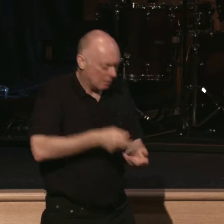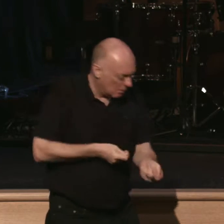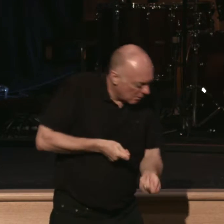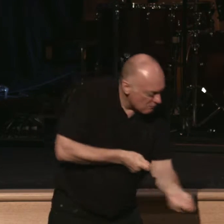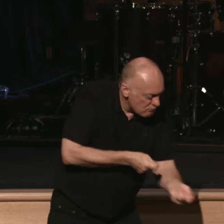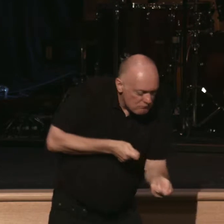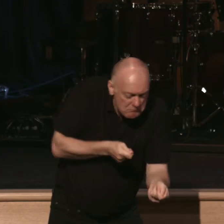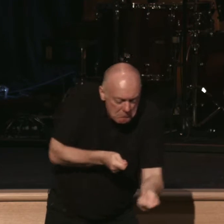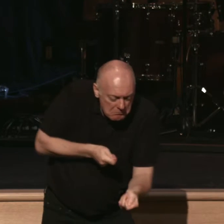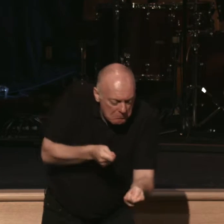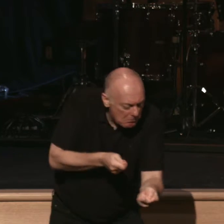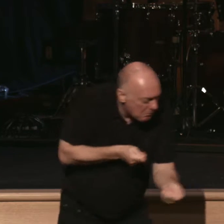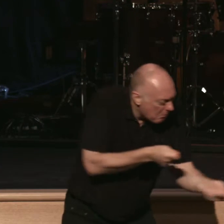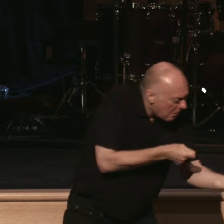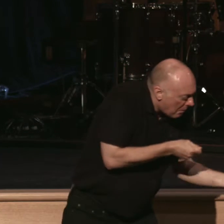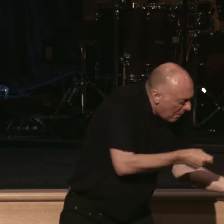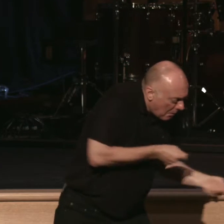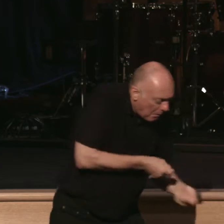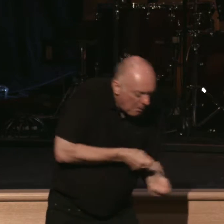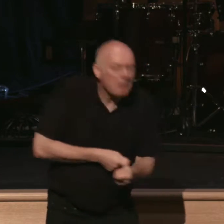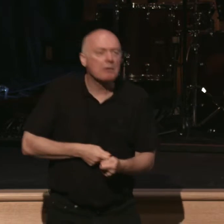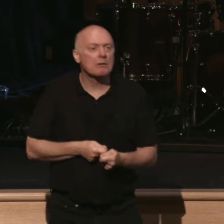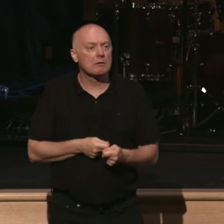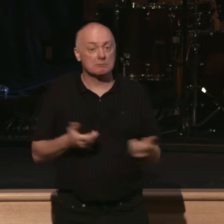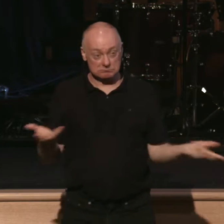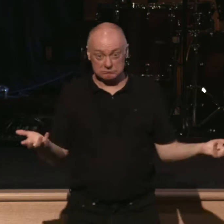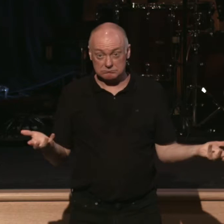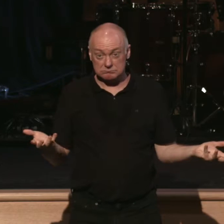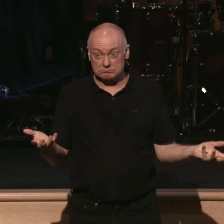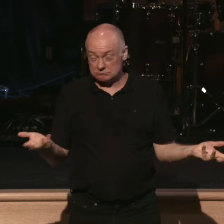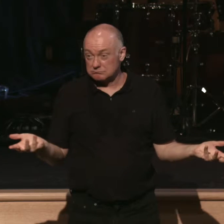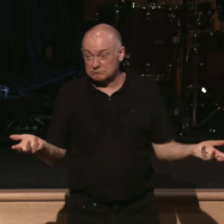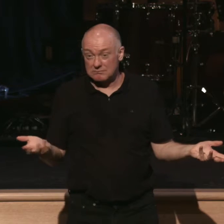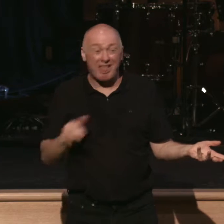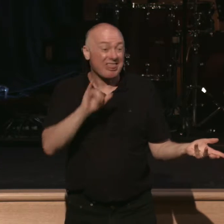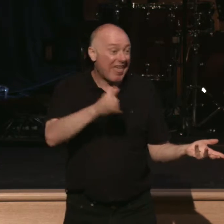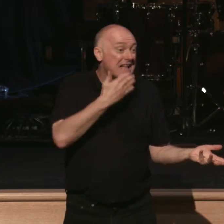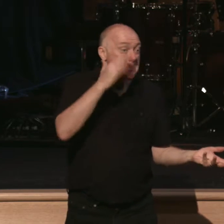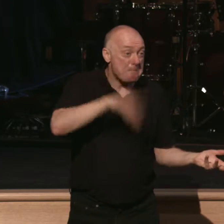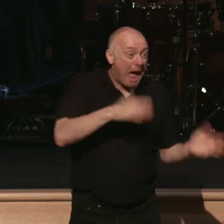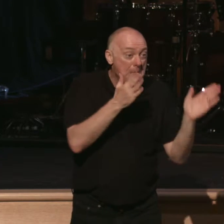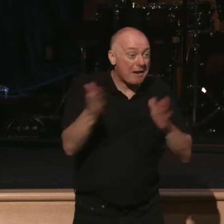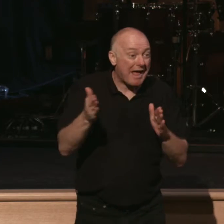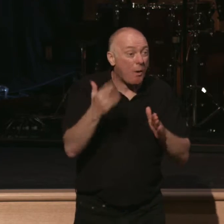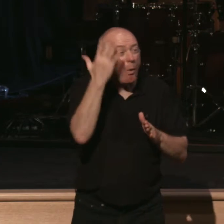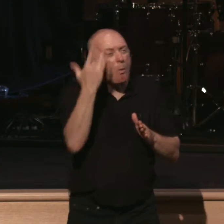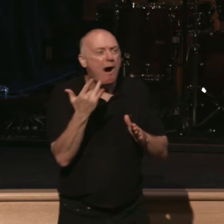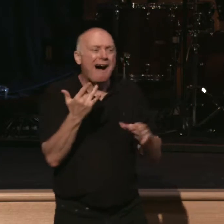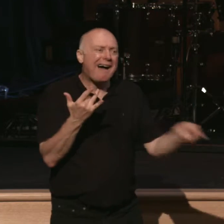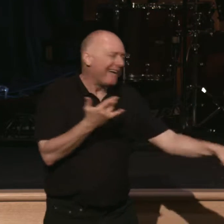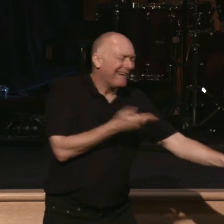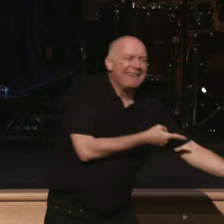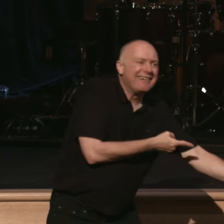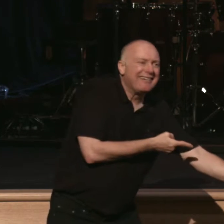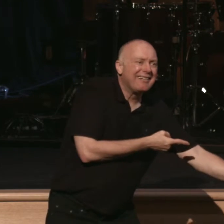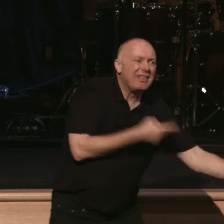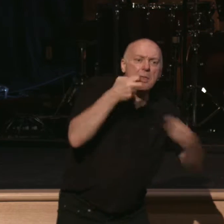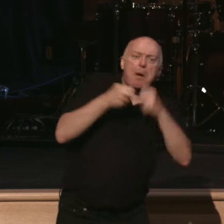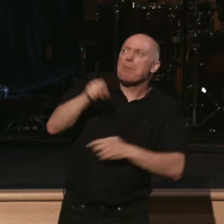water about 10 kilometers away. Because that's a really bad plan. Because it's dealing with the symptoms. It's not actually